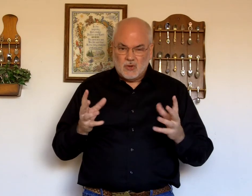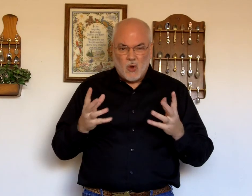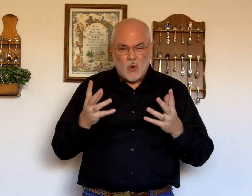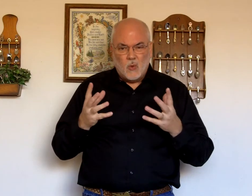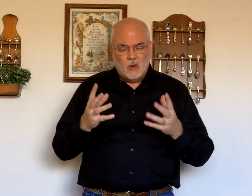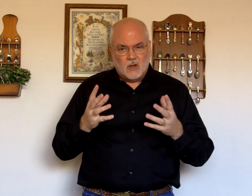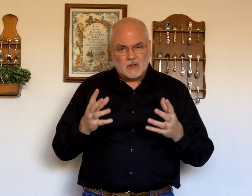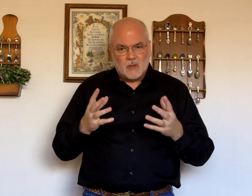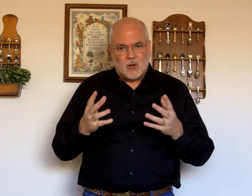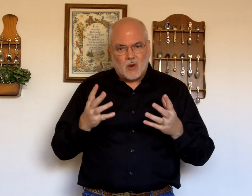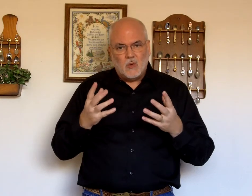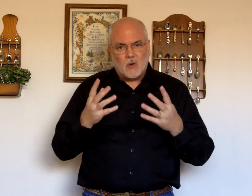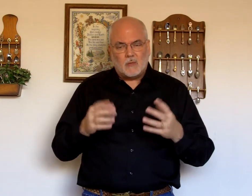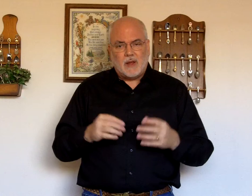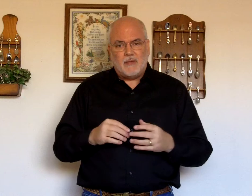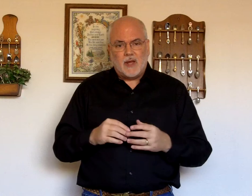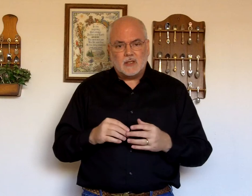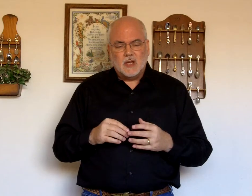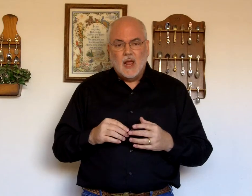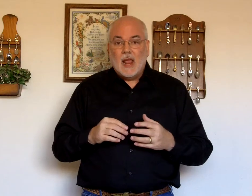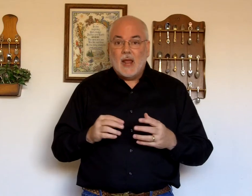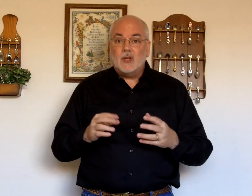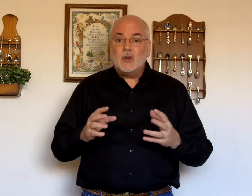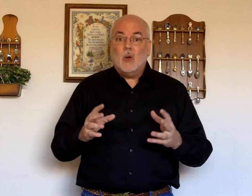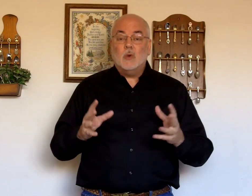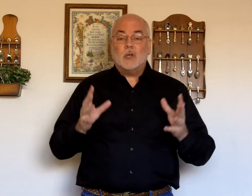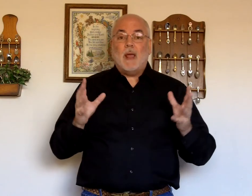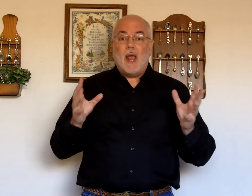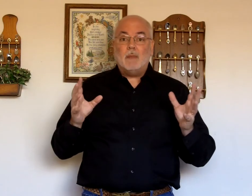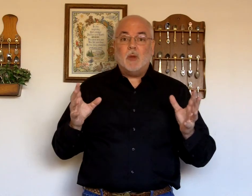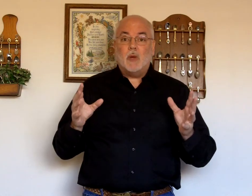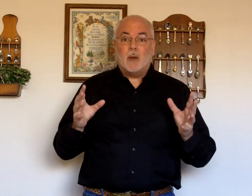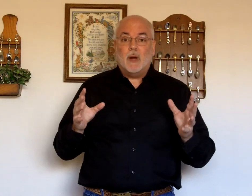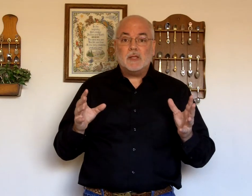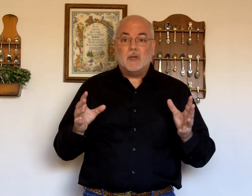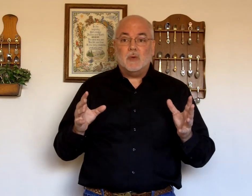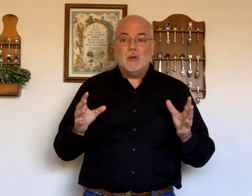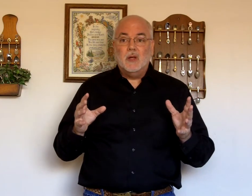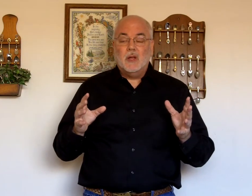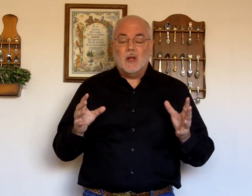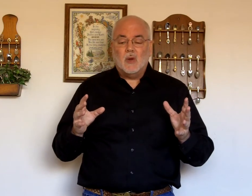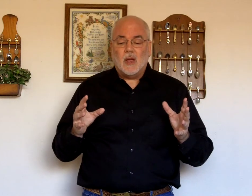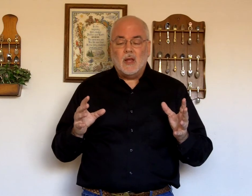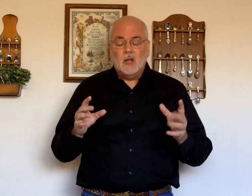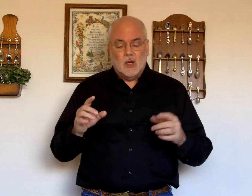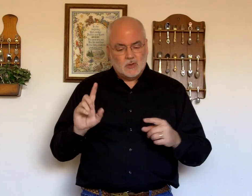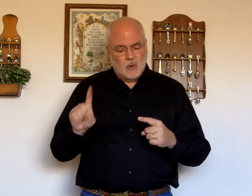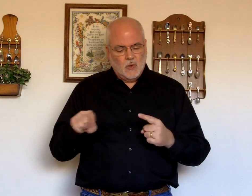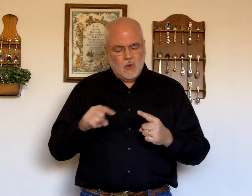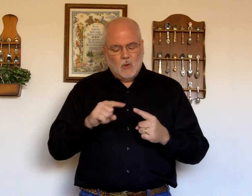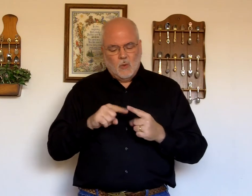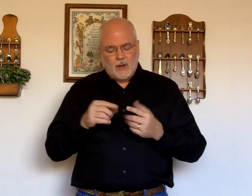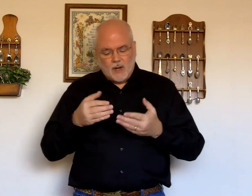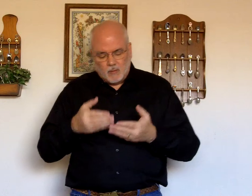Show. Some. Alone. On my face. And. Show. Some. Happy. When I'm. Rescued. Okay. So. When I'm.